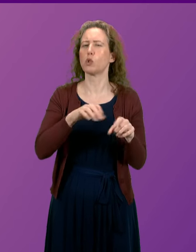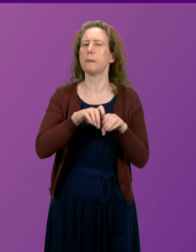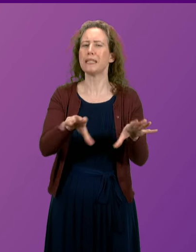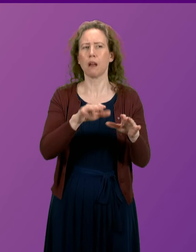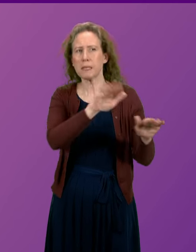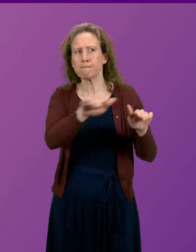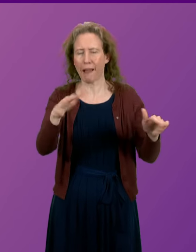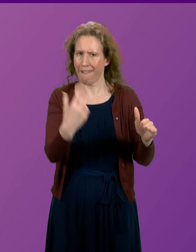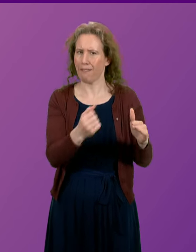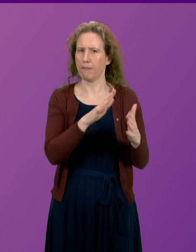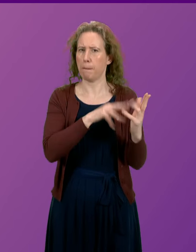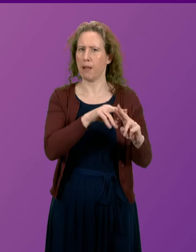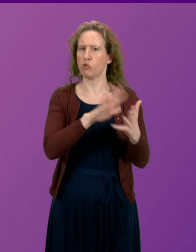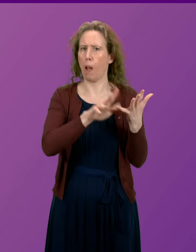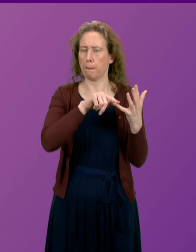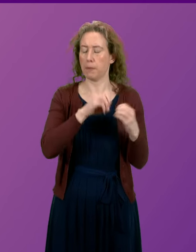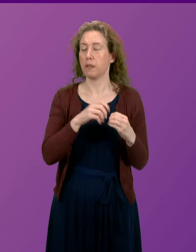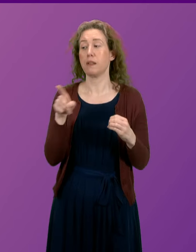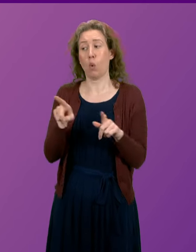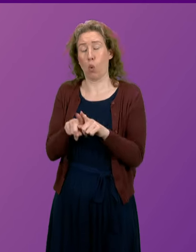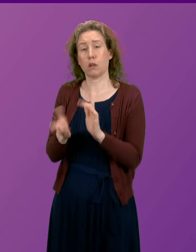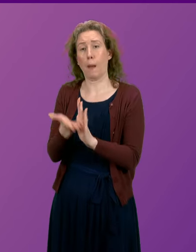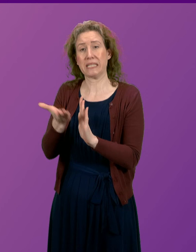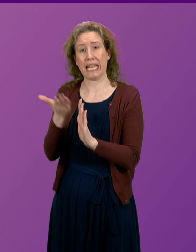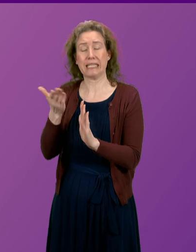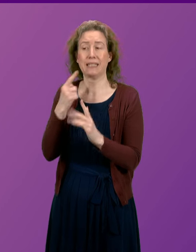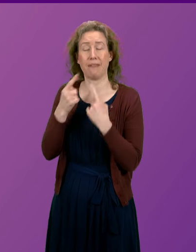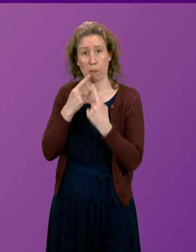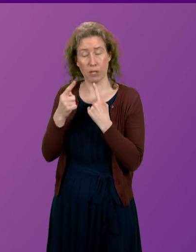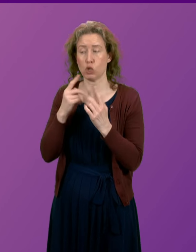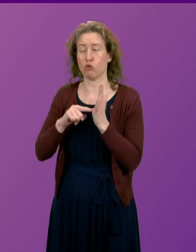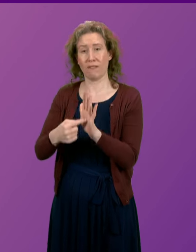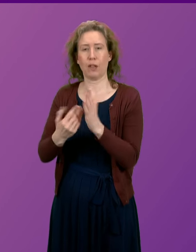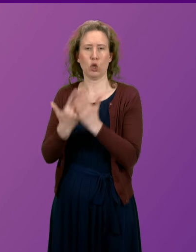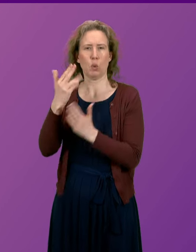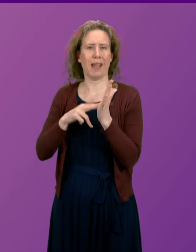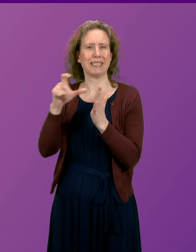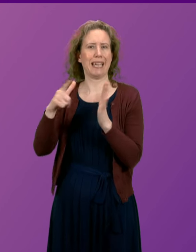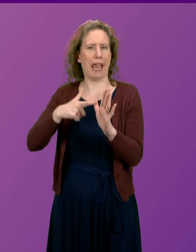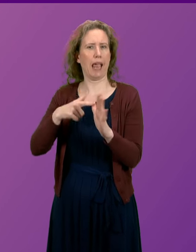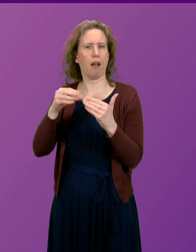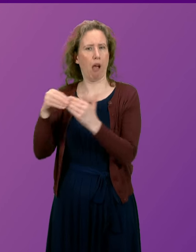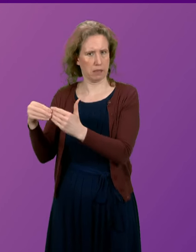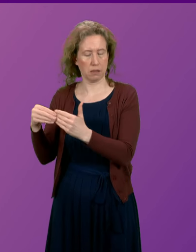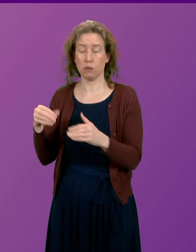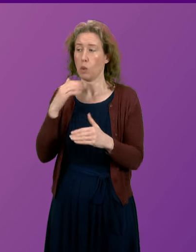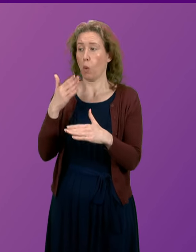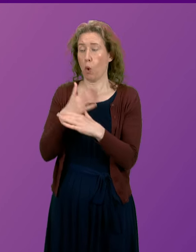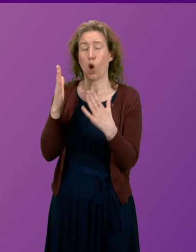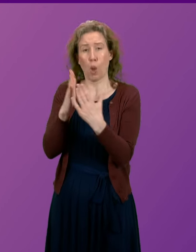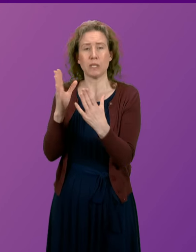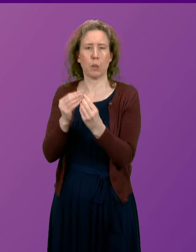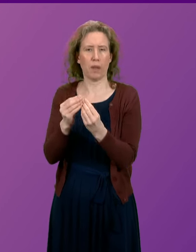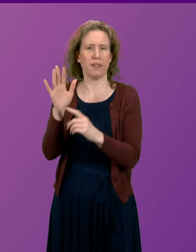are also updating sextortion resources on their website to reflect the new NCA guidance. We will continue to work closely with national and UK